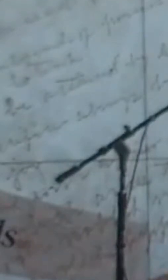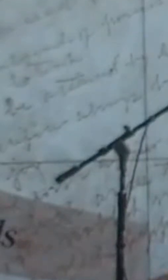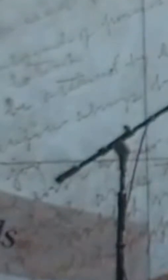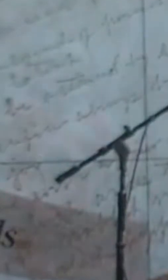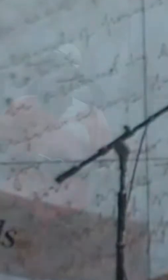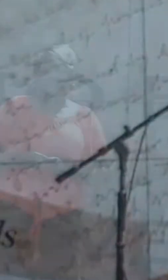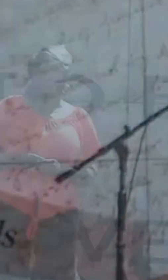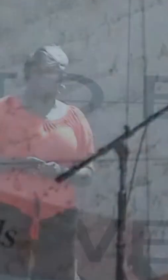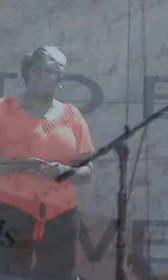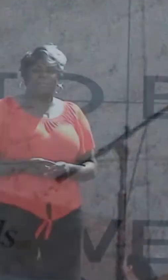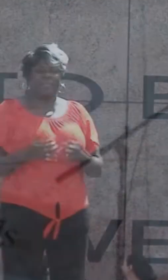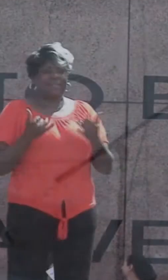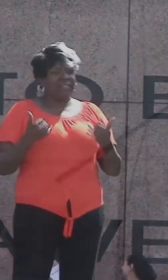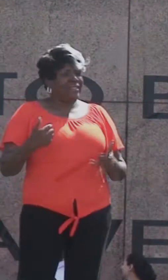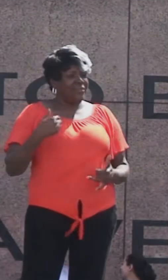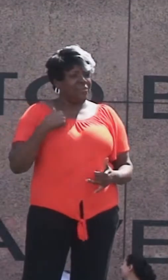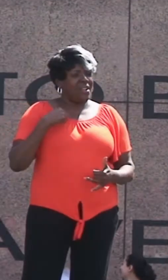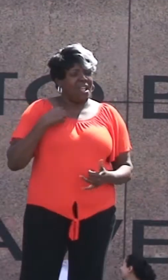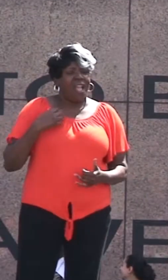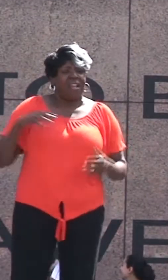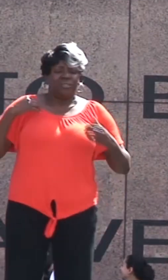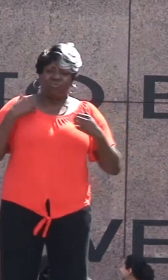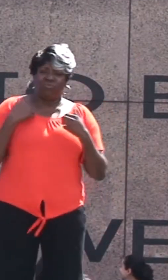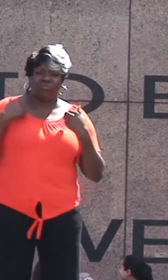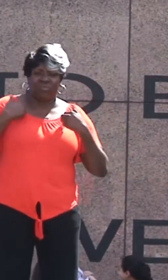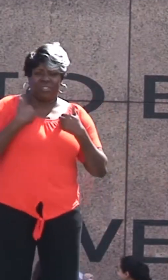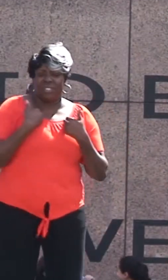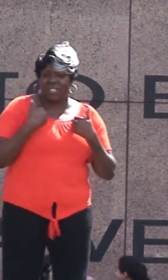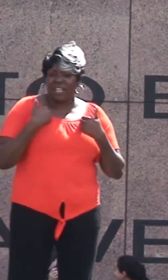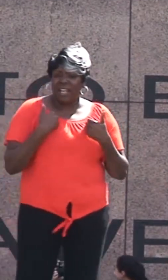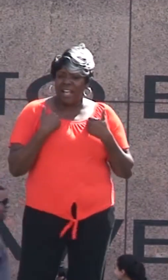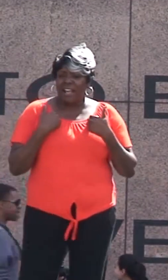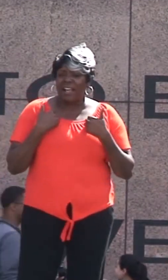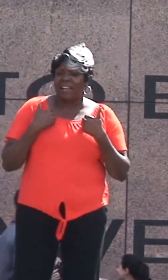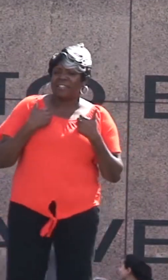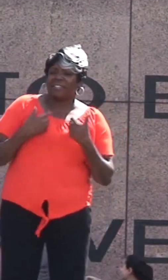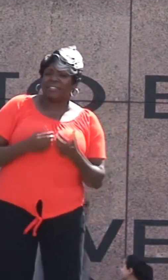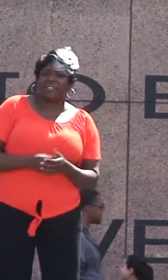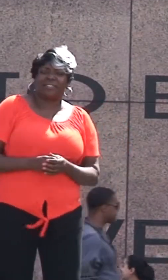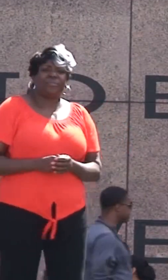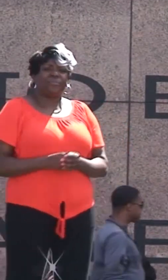And I got so tired of being an object